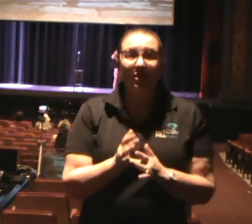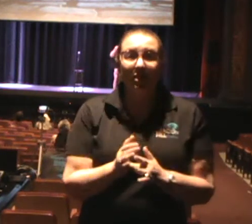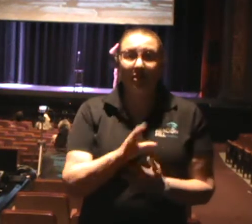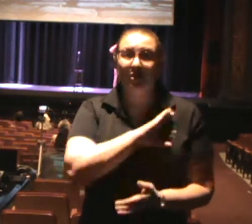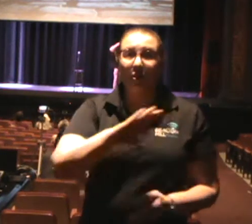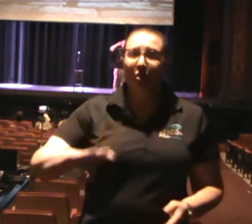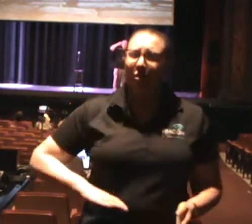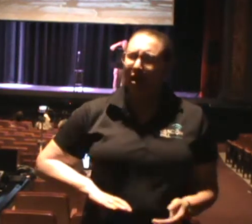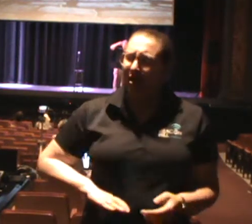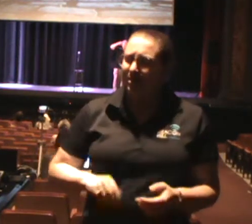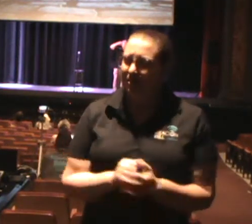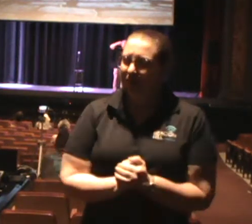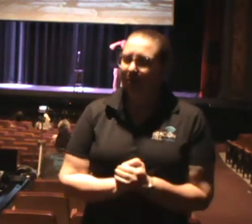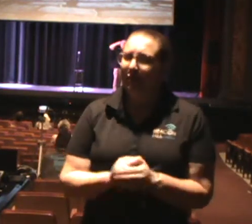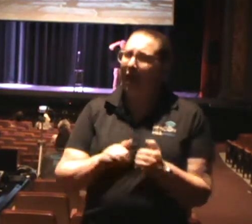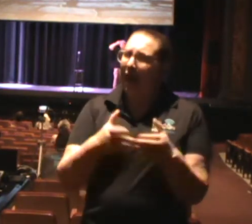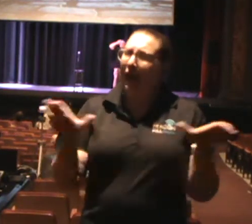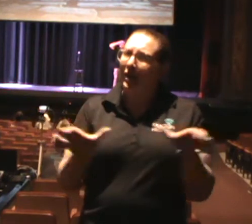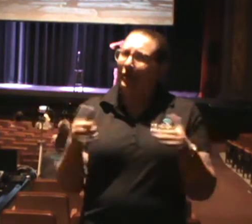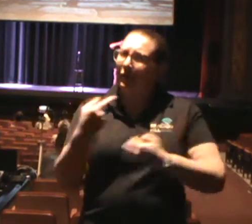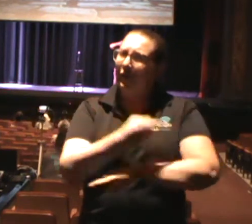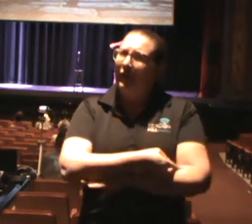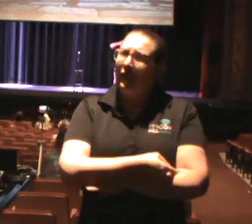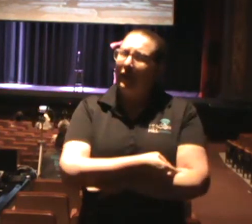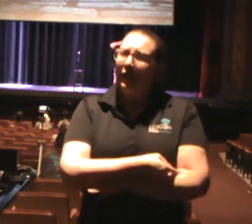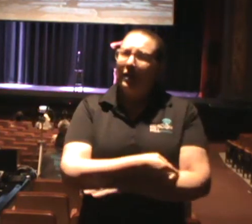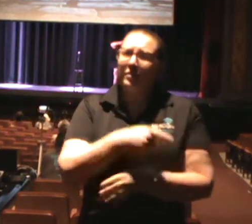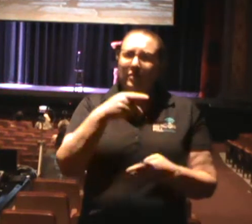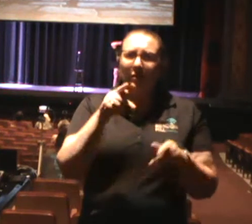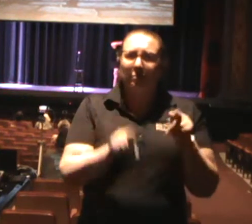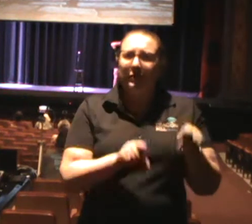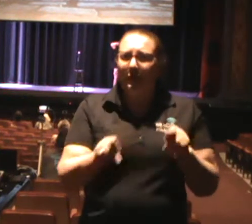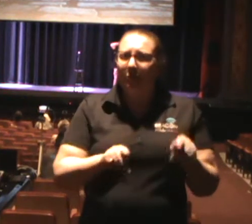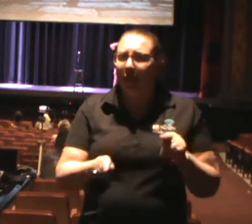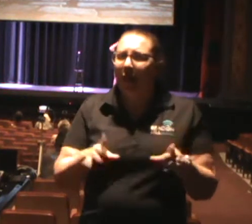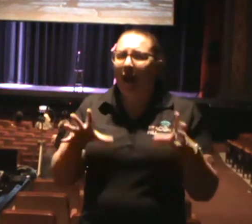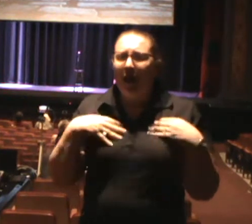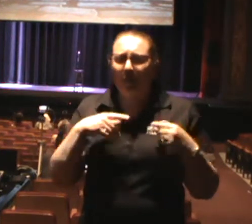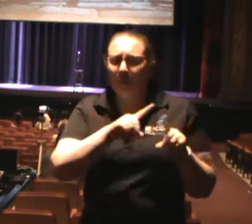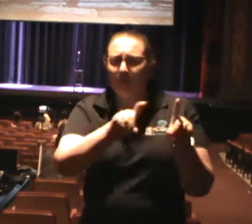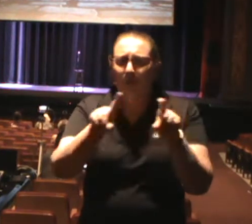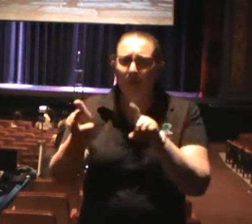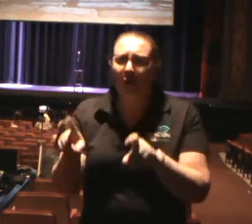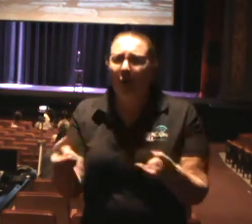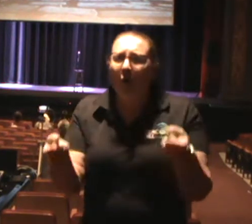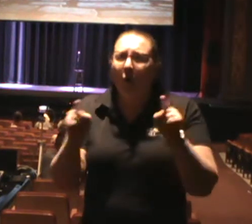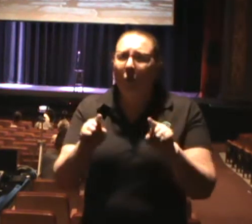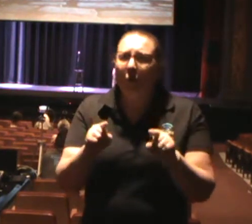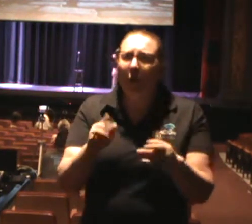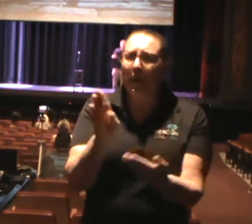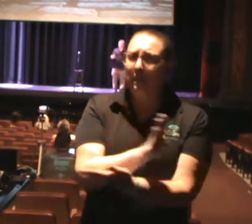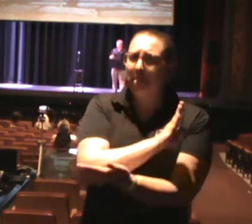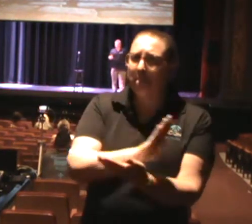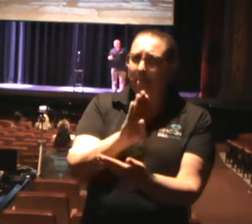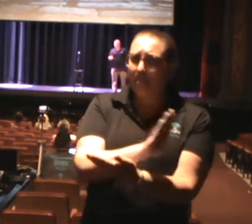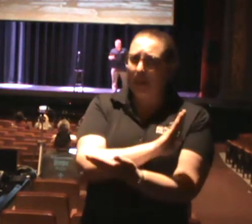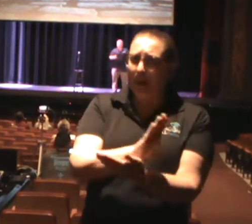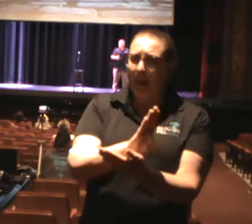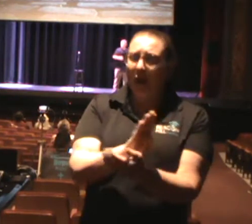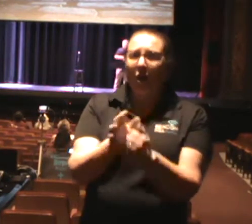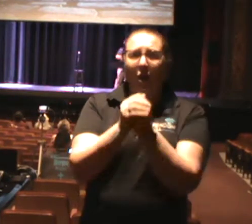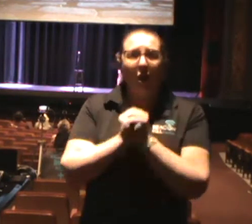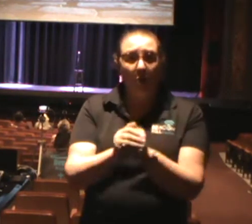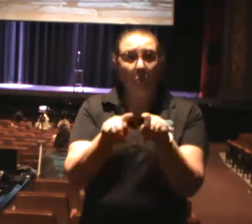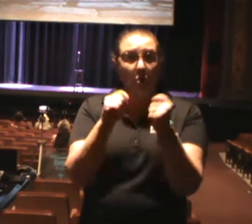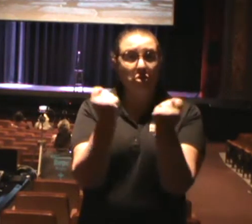the band back? So I've been working very hard on my piano and guitar skills, so I love God. So thankfully, this is how God